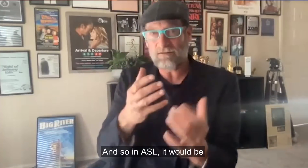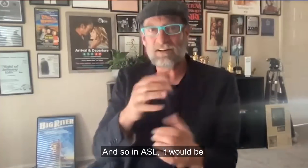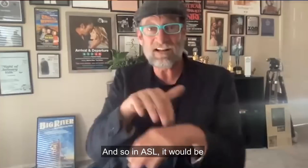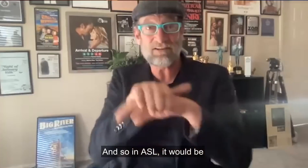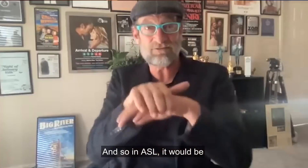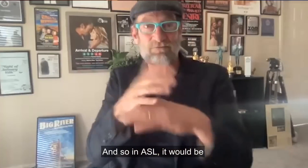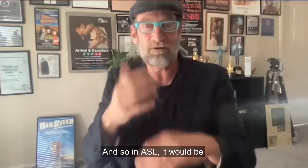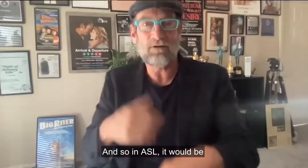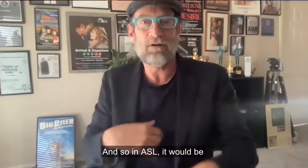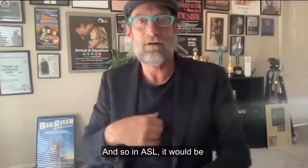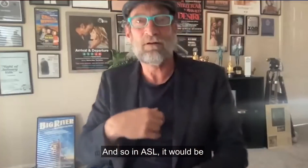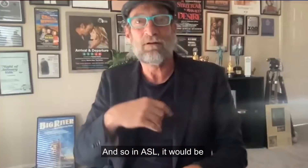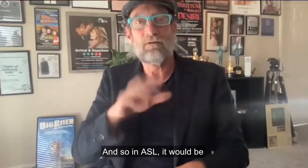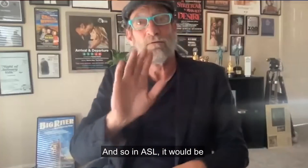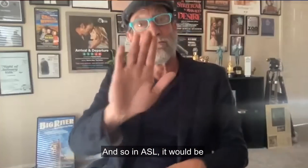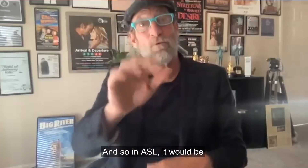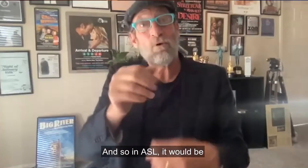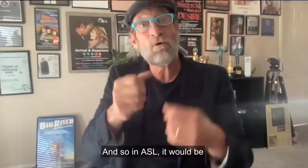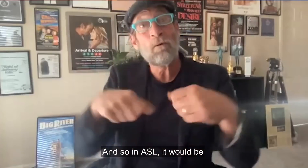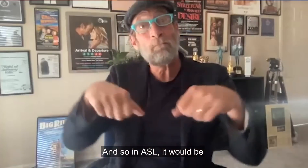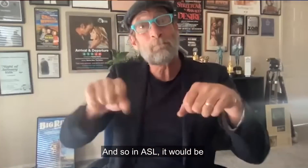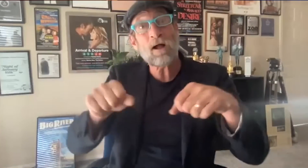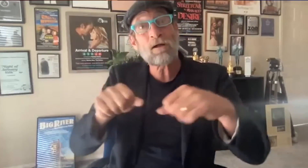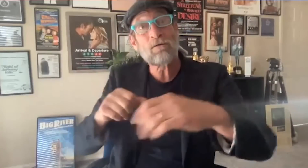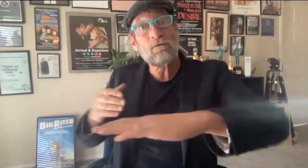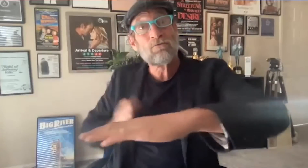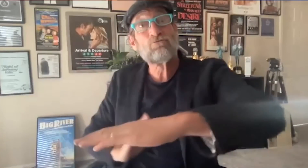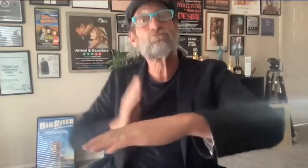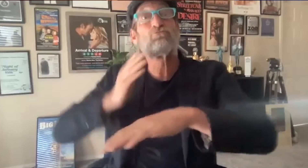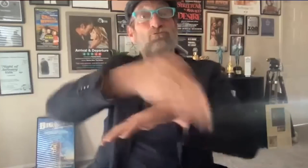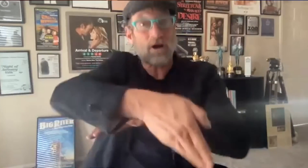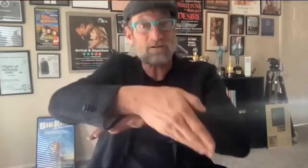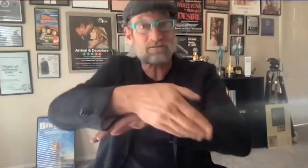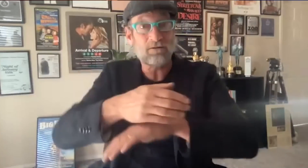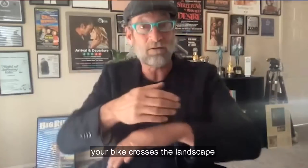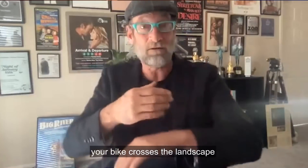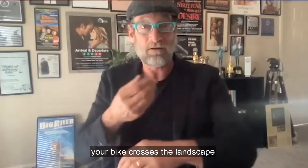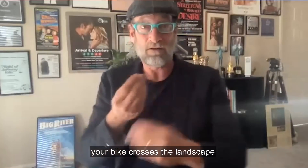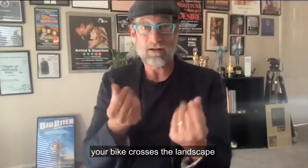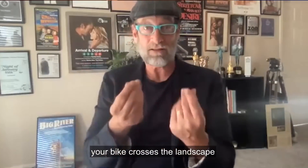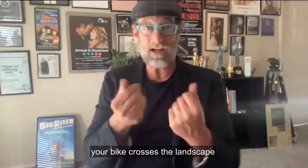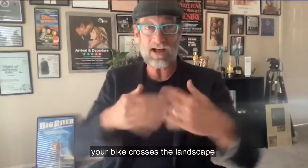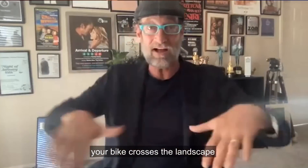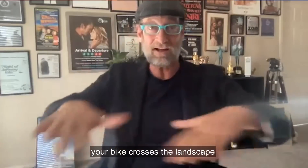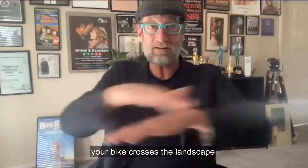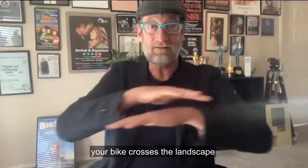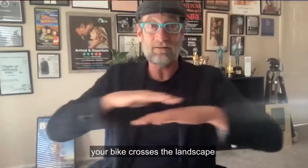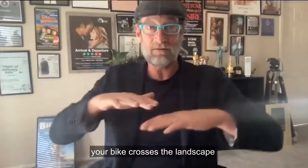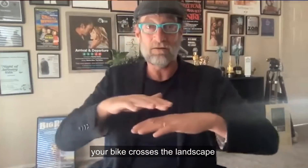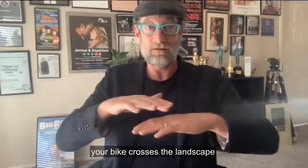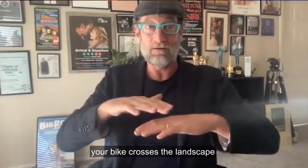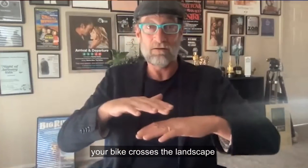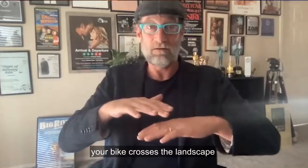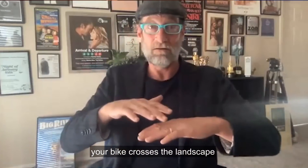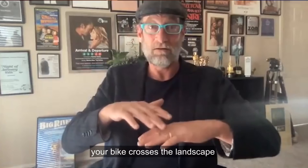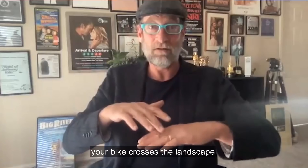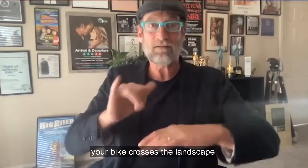ASL, it would be your bike crosses the landscape